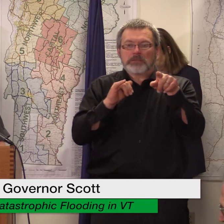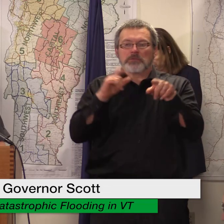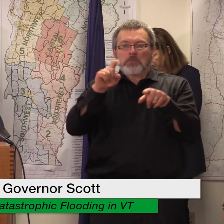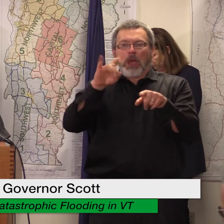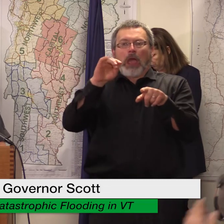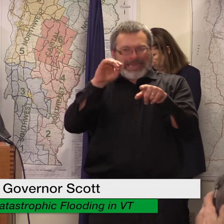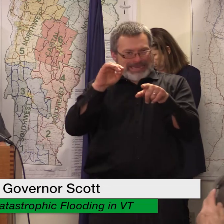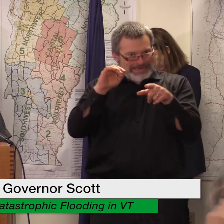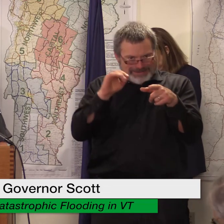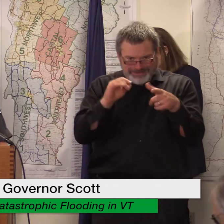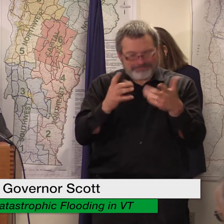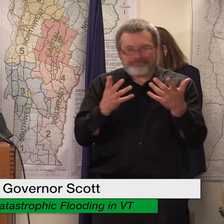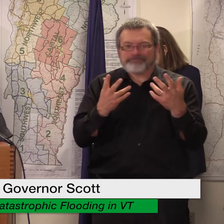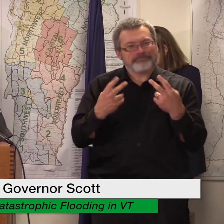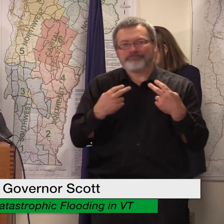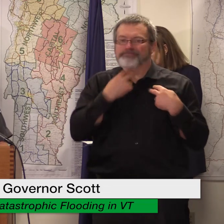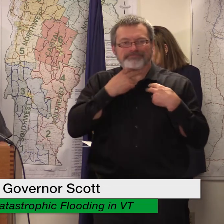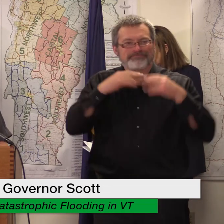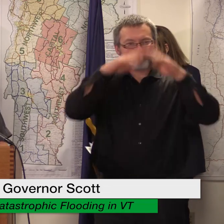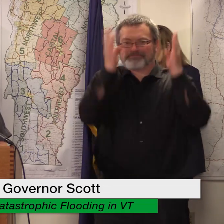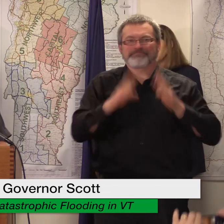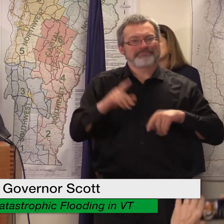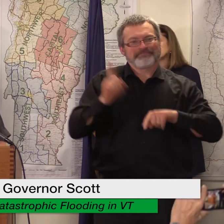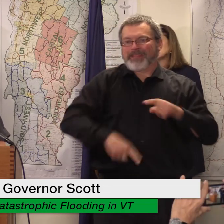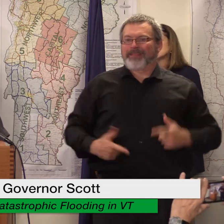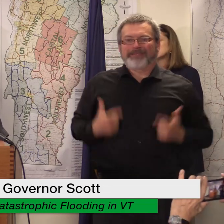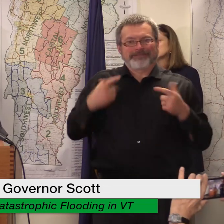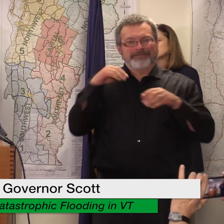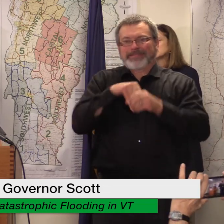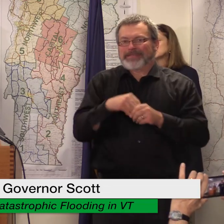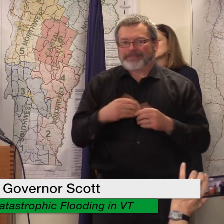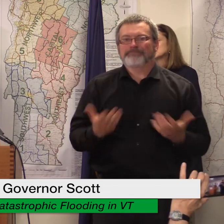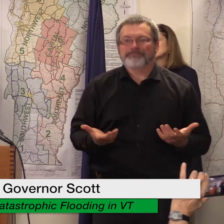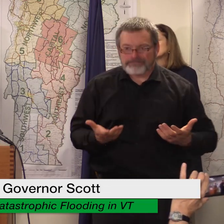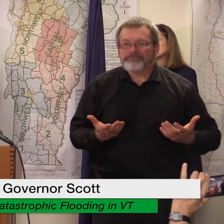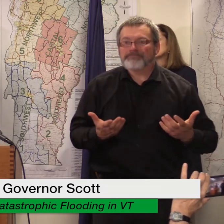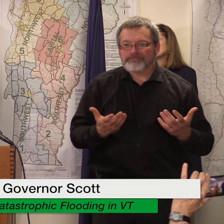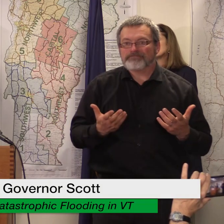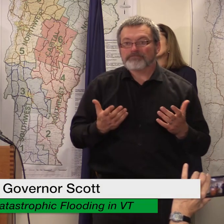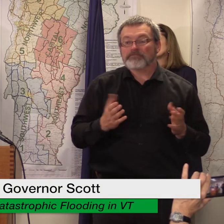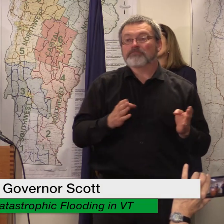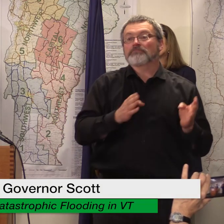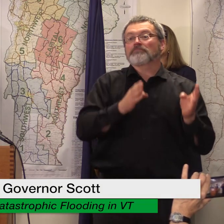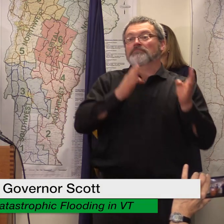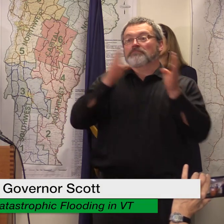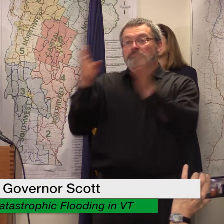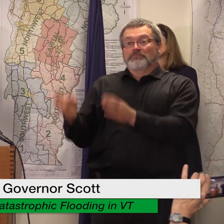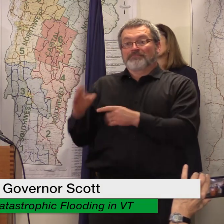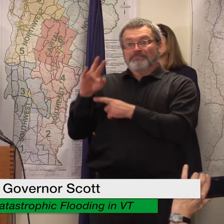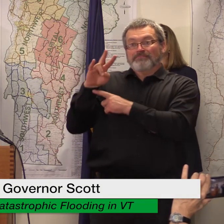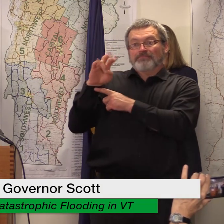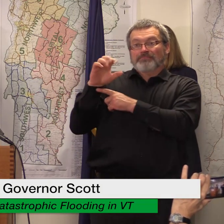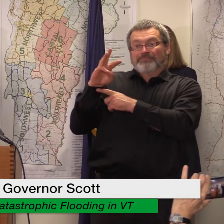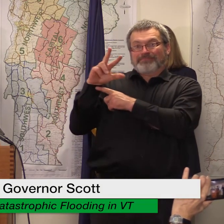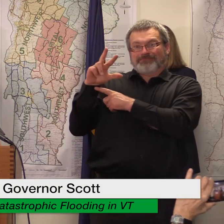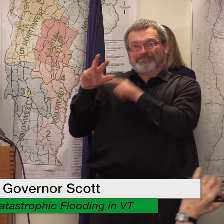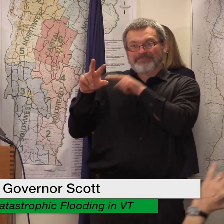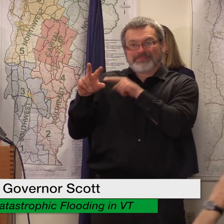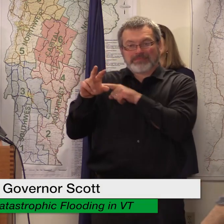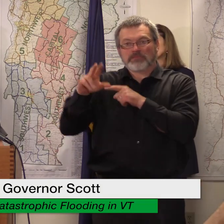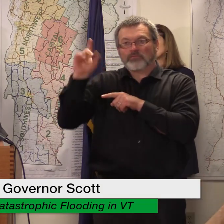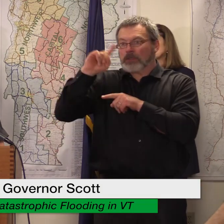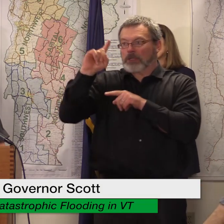uninhabitable 763 callers statewide have self-reported that their home is